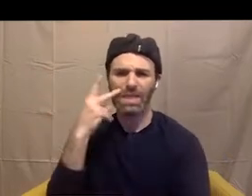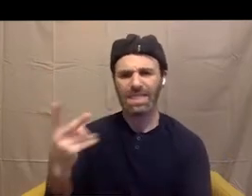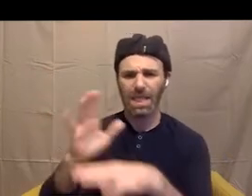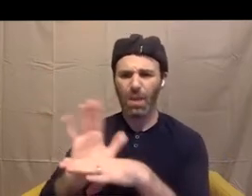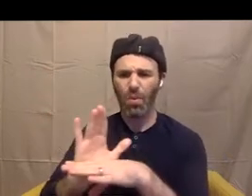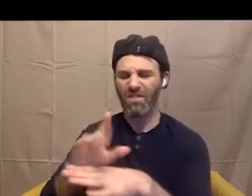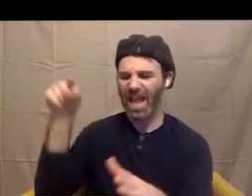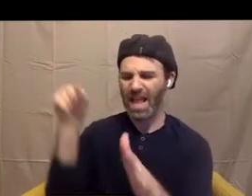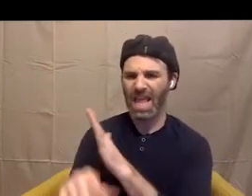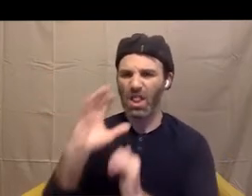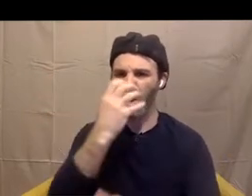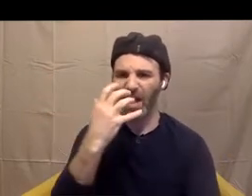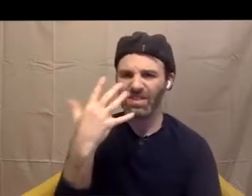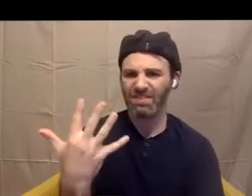And then the woman saying, no way.